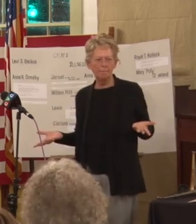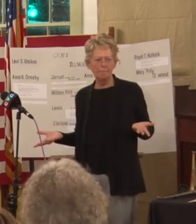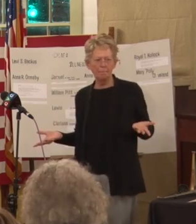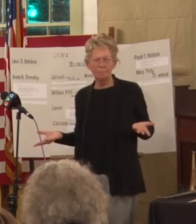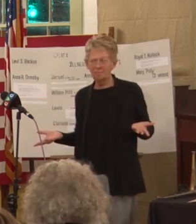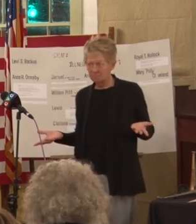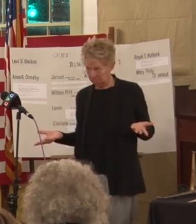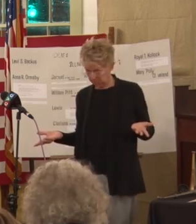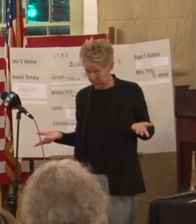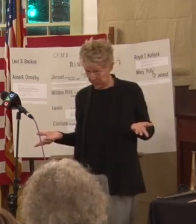that sad